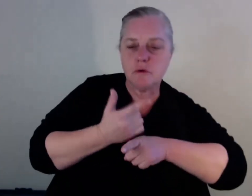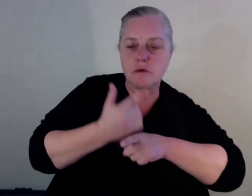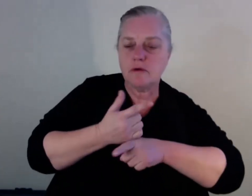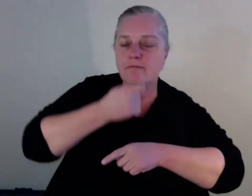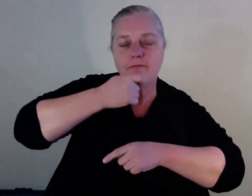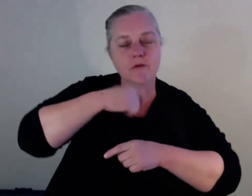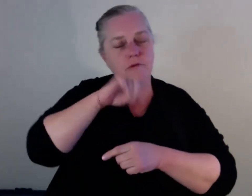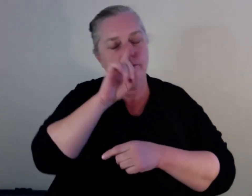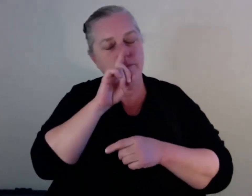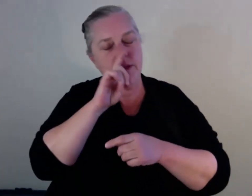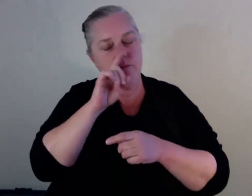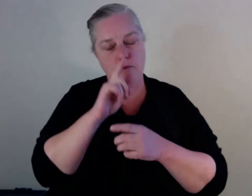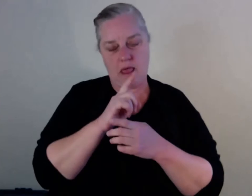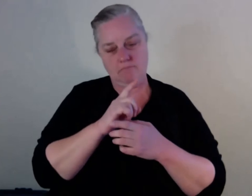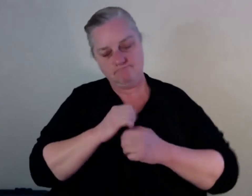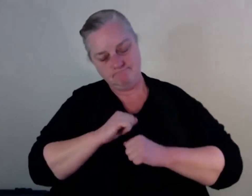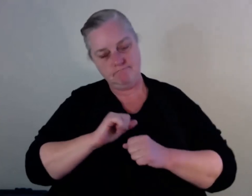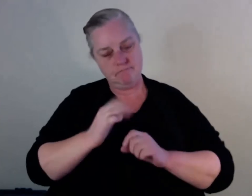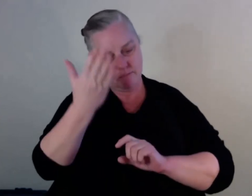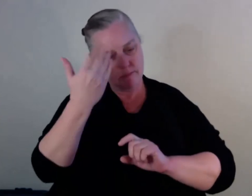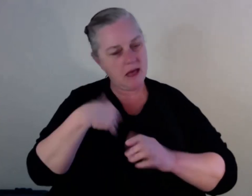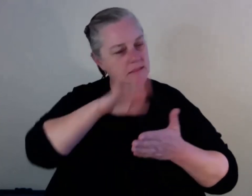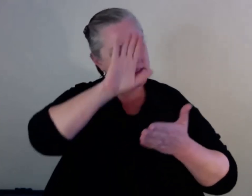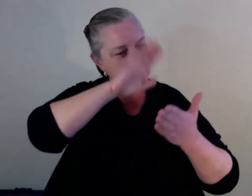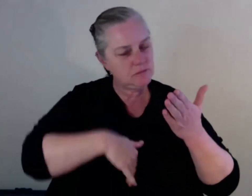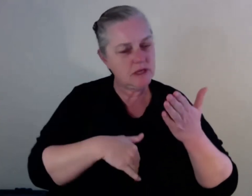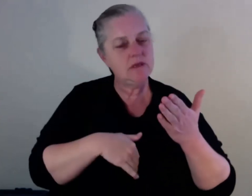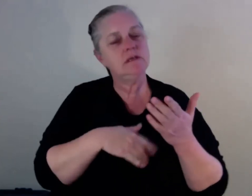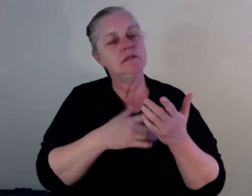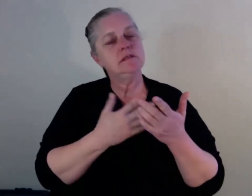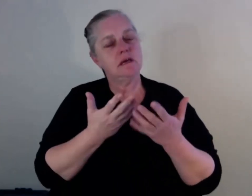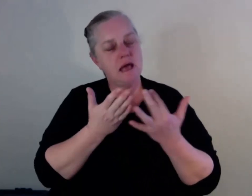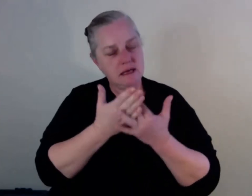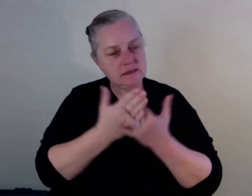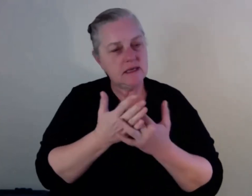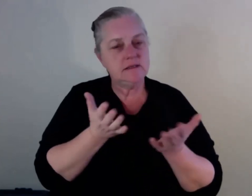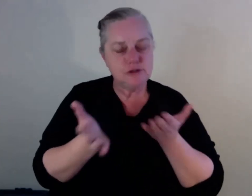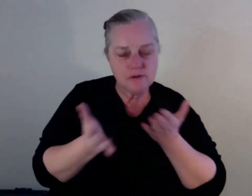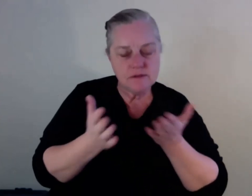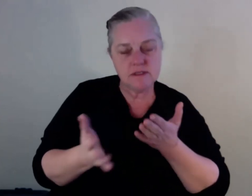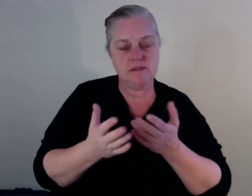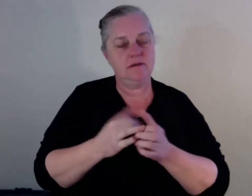about improving access and equity to alcohol and other drug services. So I'm the project coordinator at NADA.